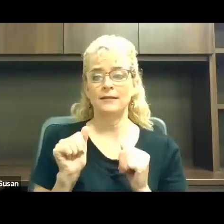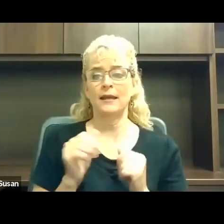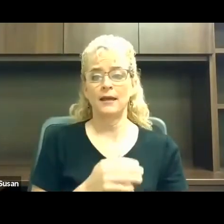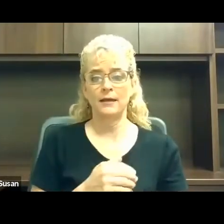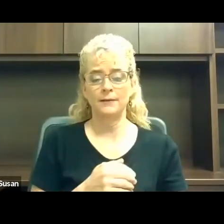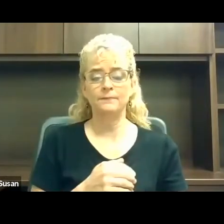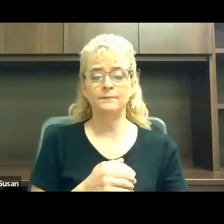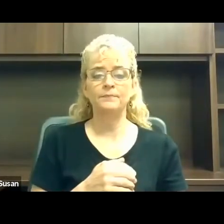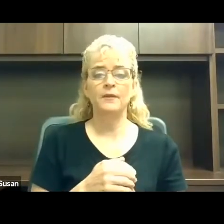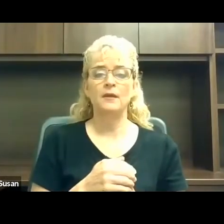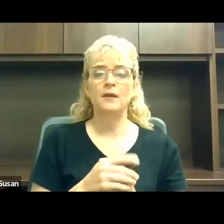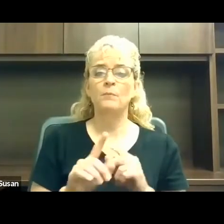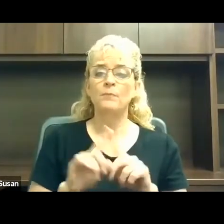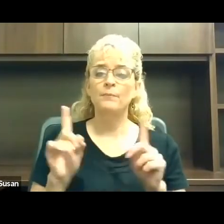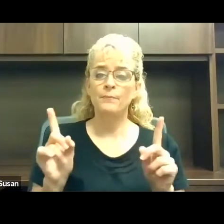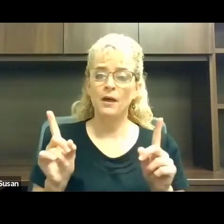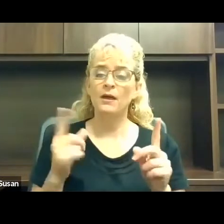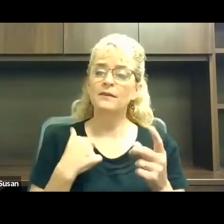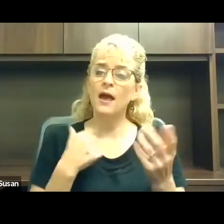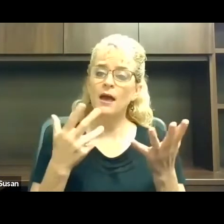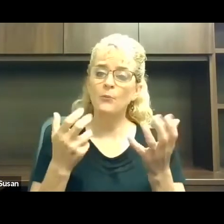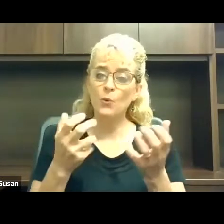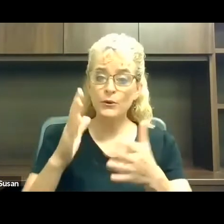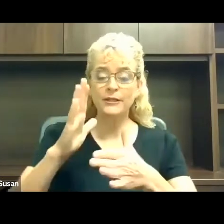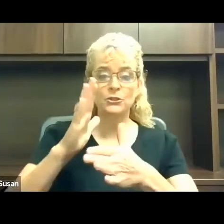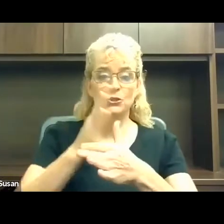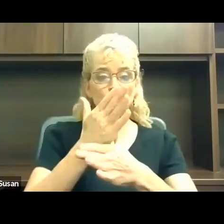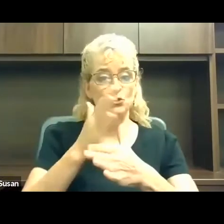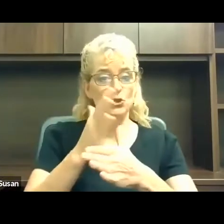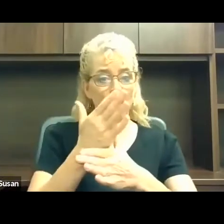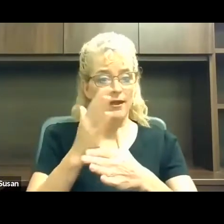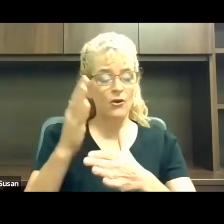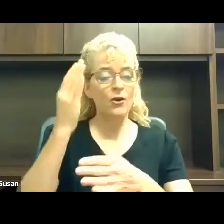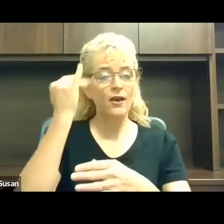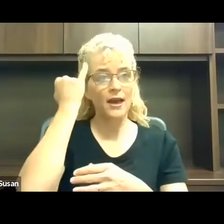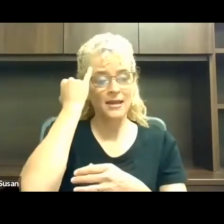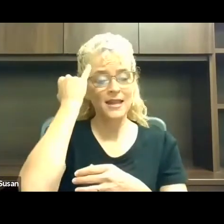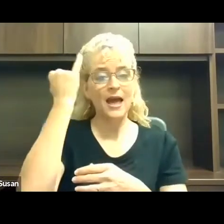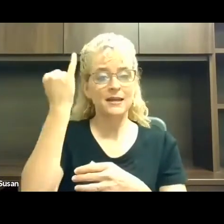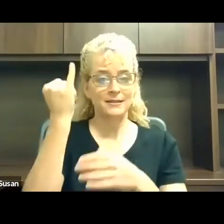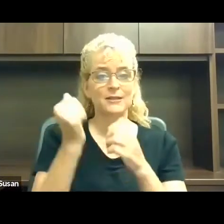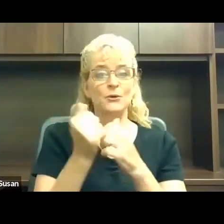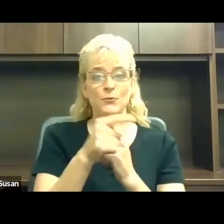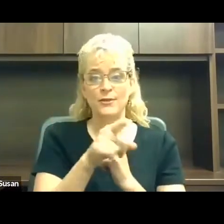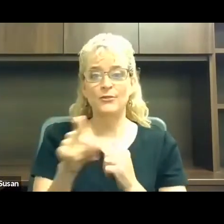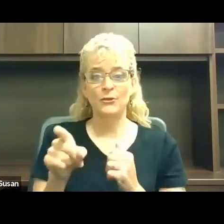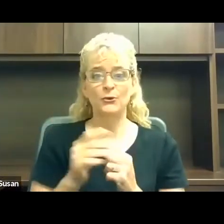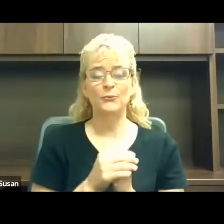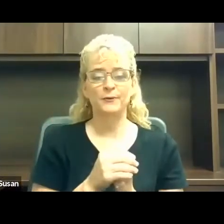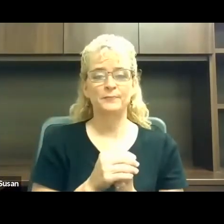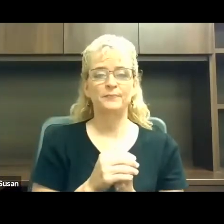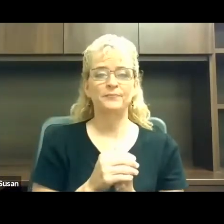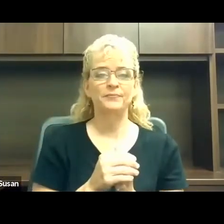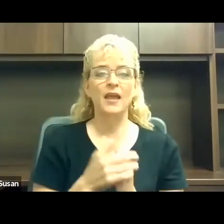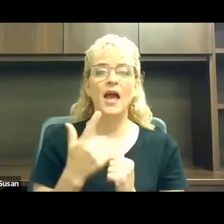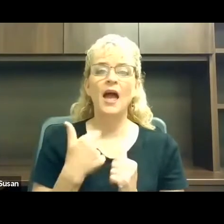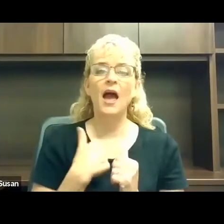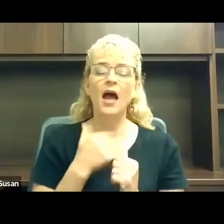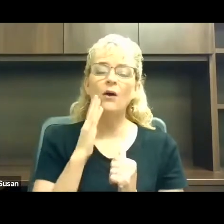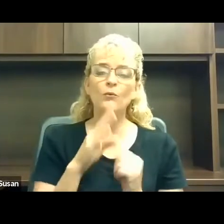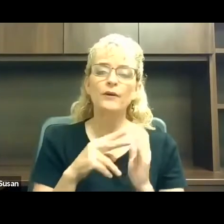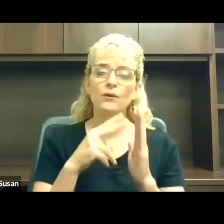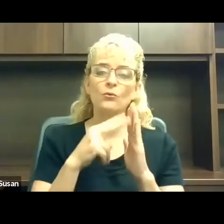Uh, but I'd like to share an idea with you if I can. Okay. Uh, I'm going to read